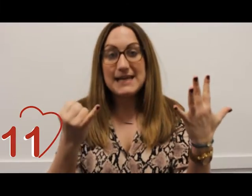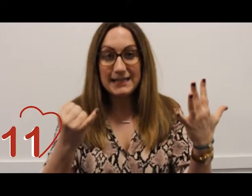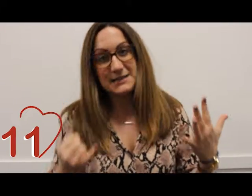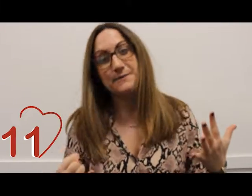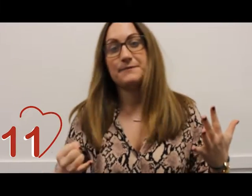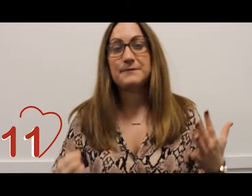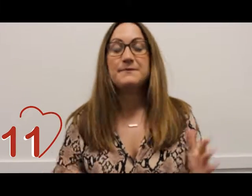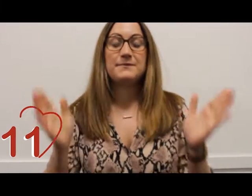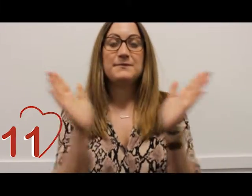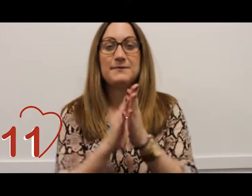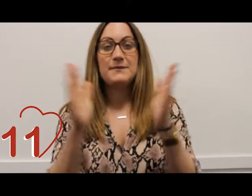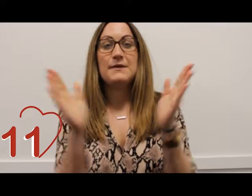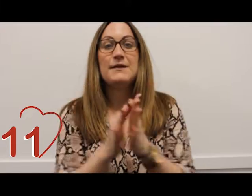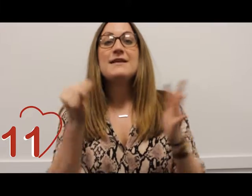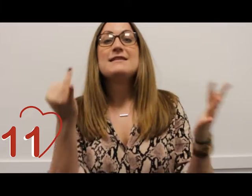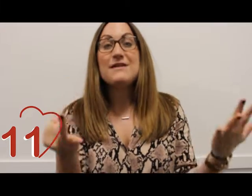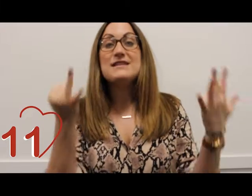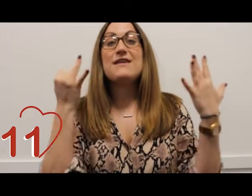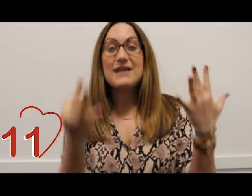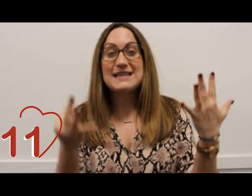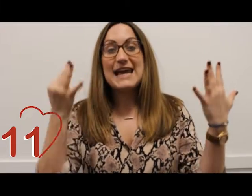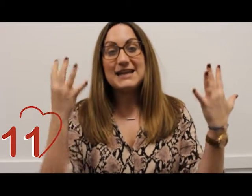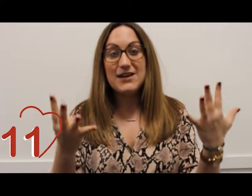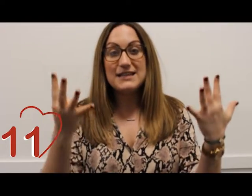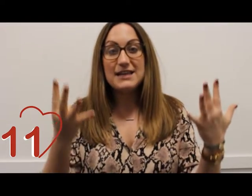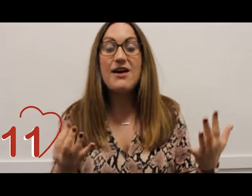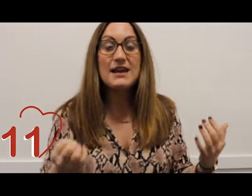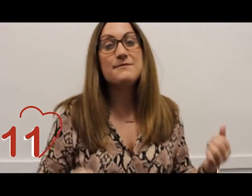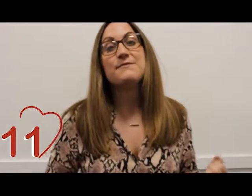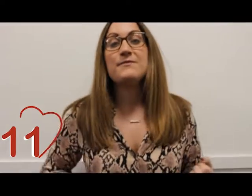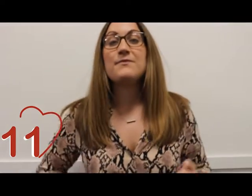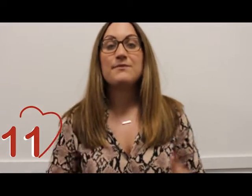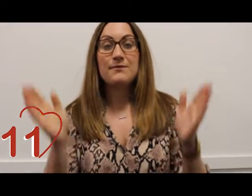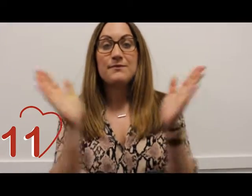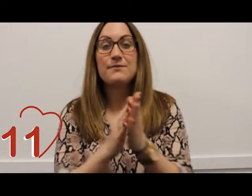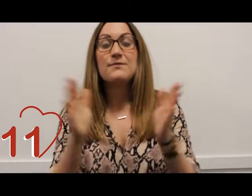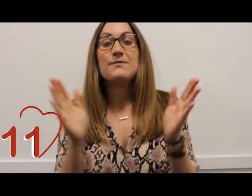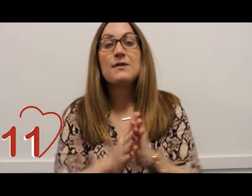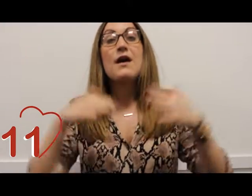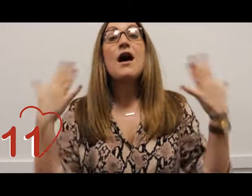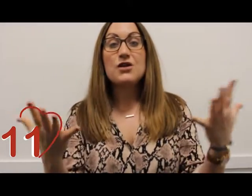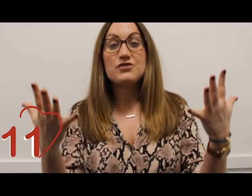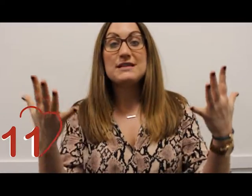77 88 99 110